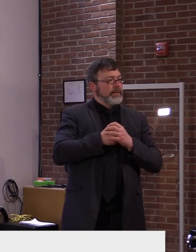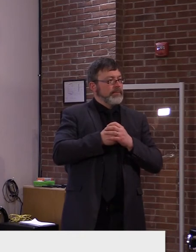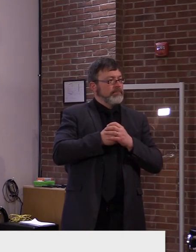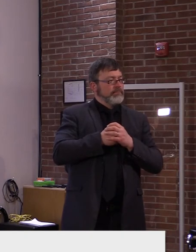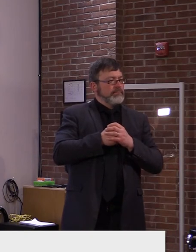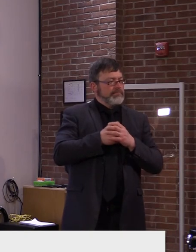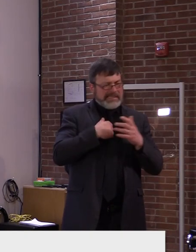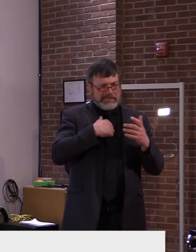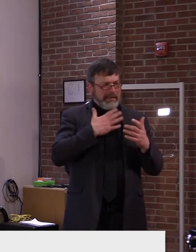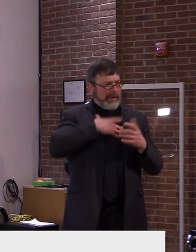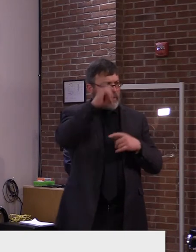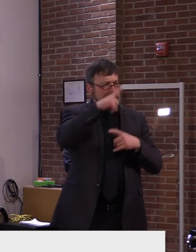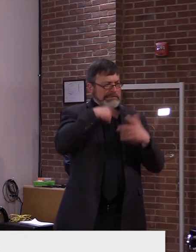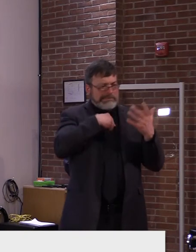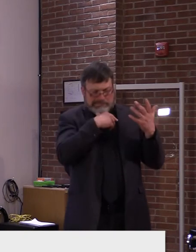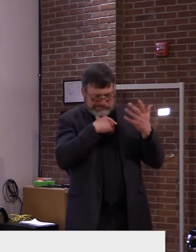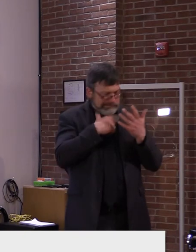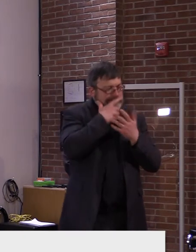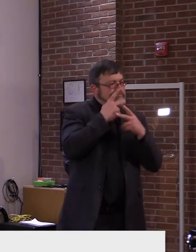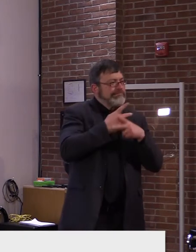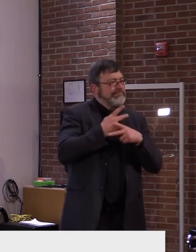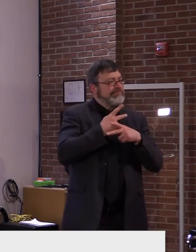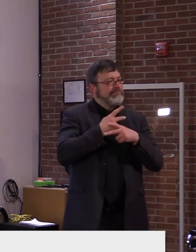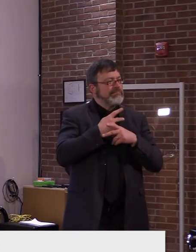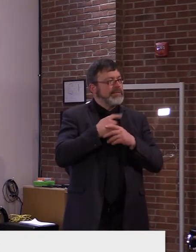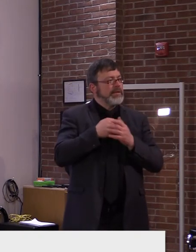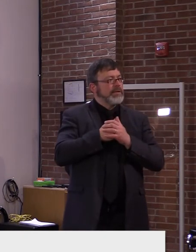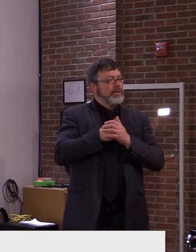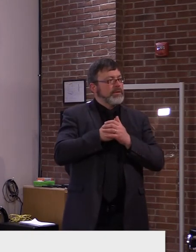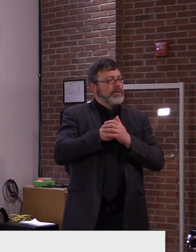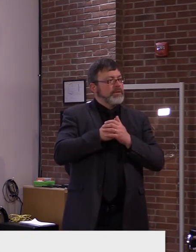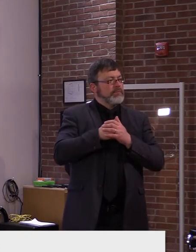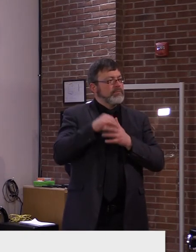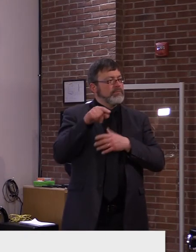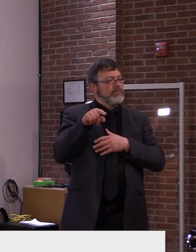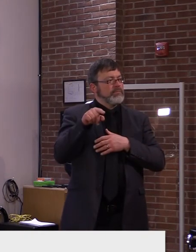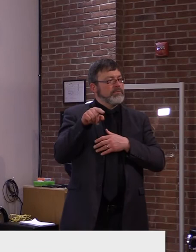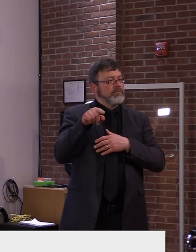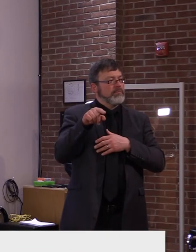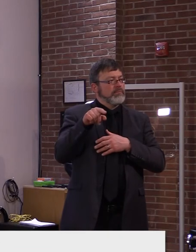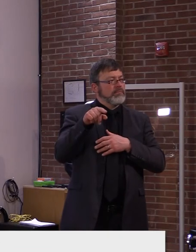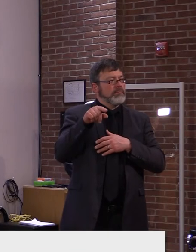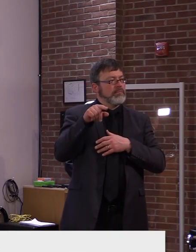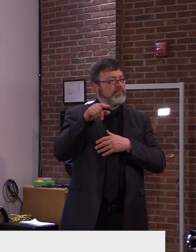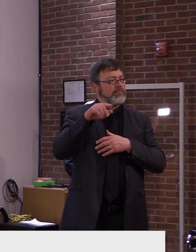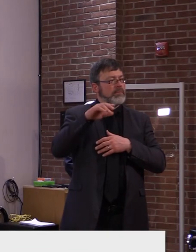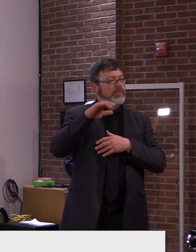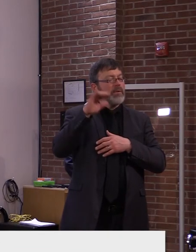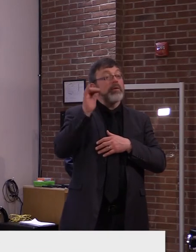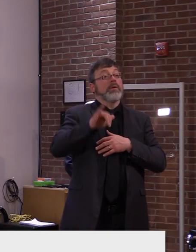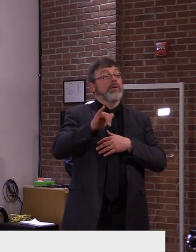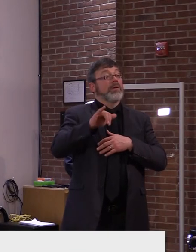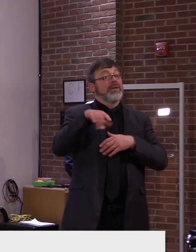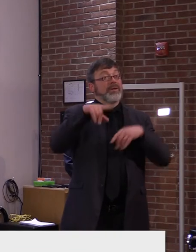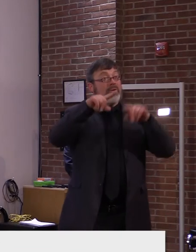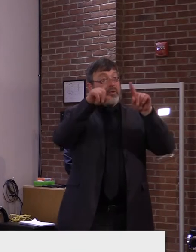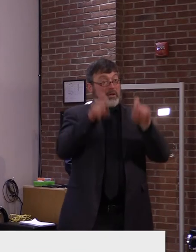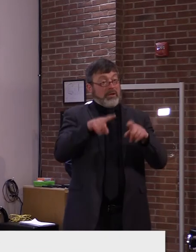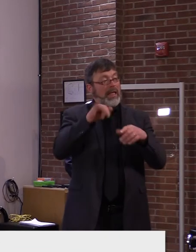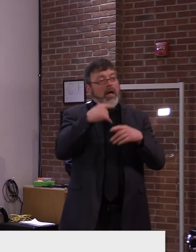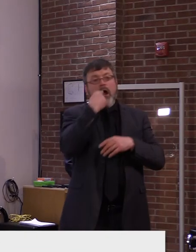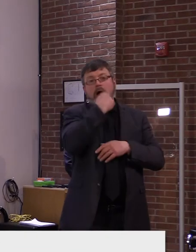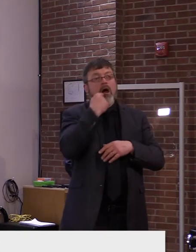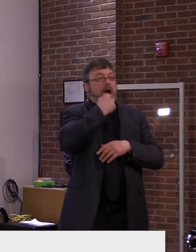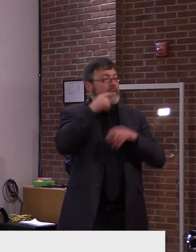conversation about antigen testing earlier, um, it occurred to me that, uh, someone who's